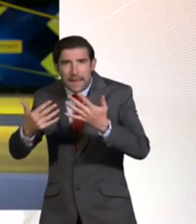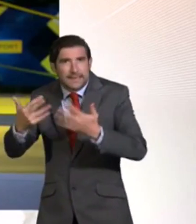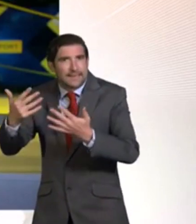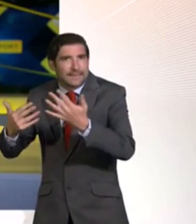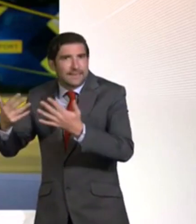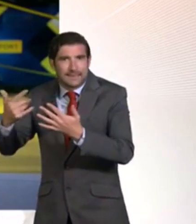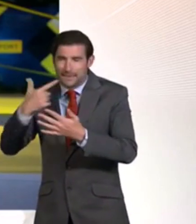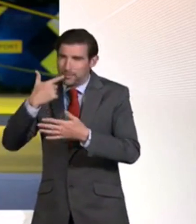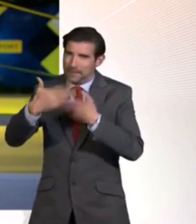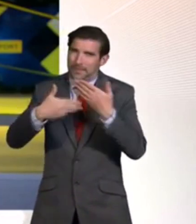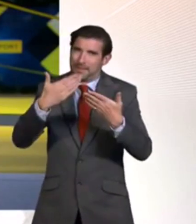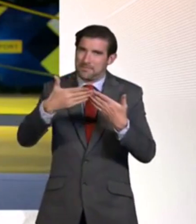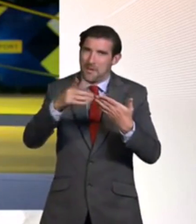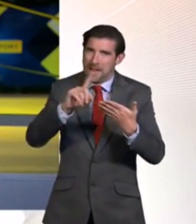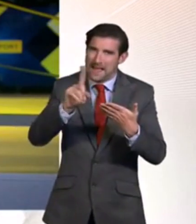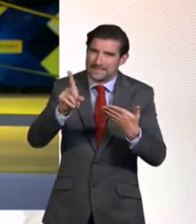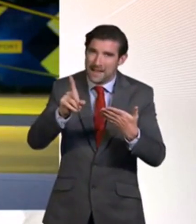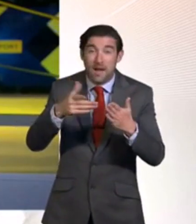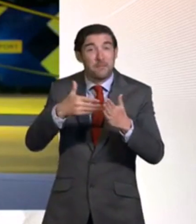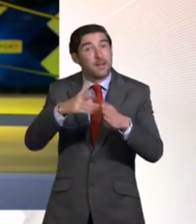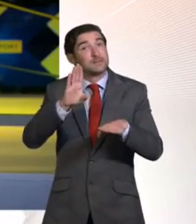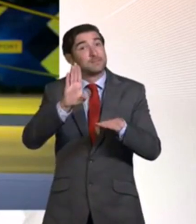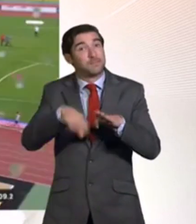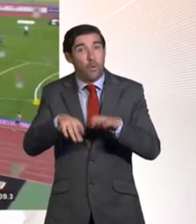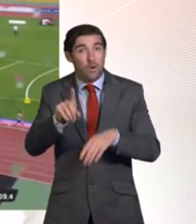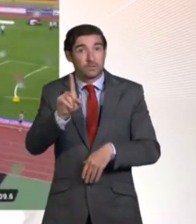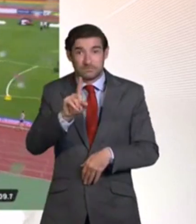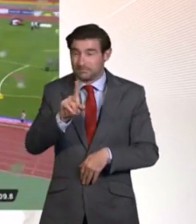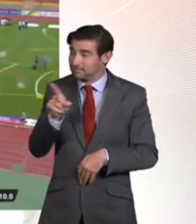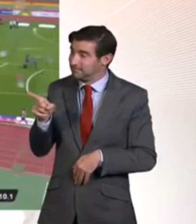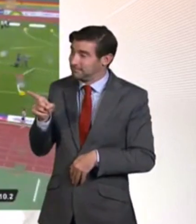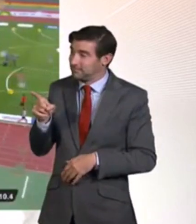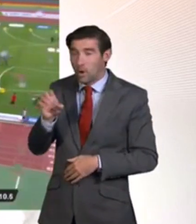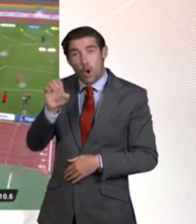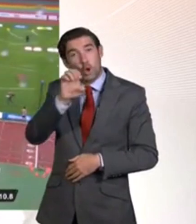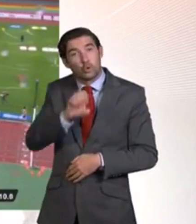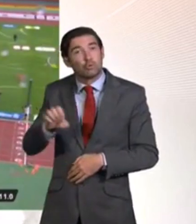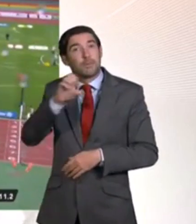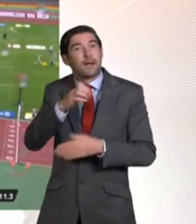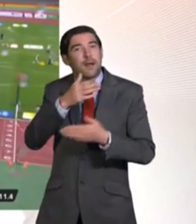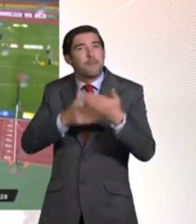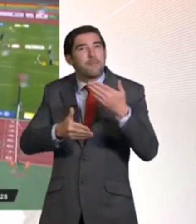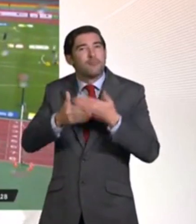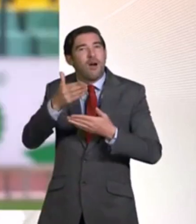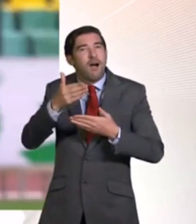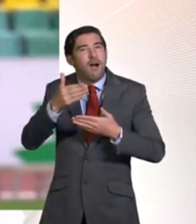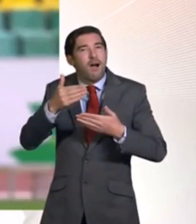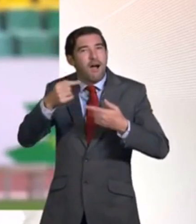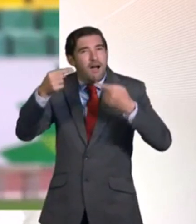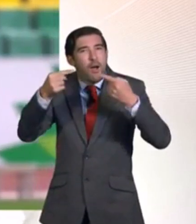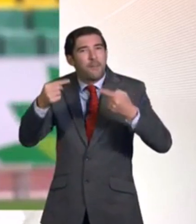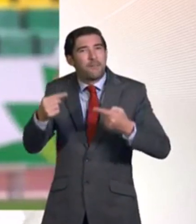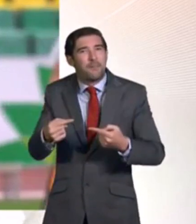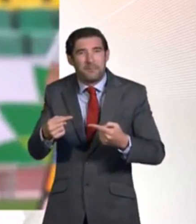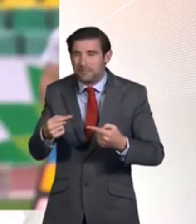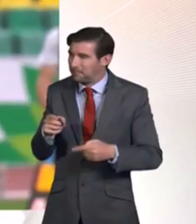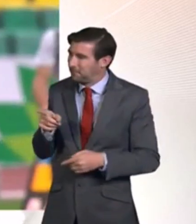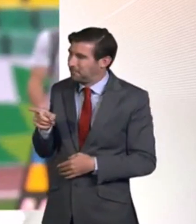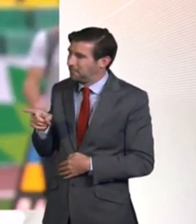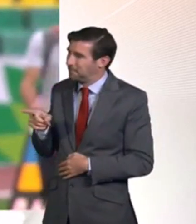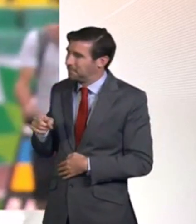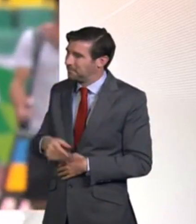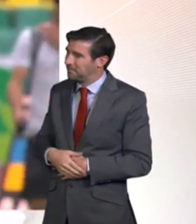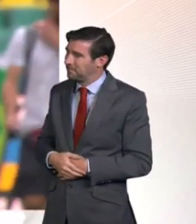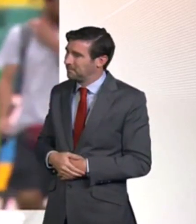Coming up on BBC News, all the latest from the European para-athletics championships in Berlin, where David Devine has added to Great Britain's gold rush